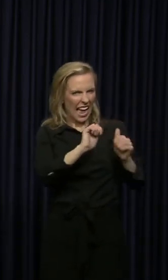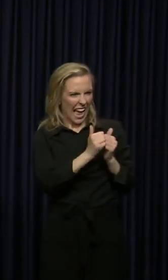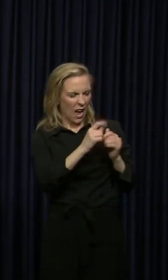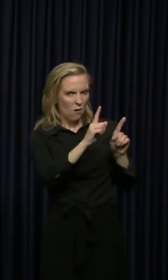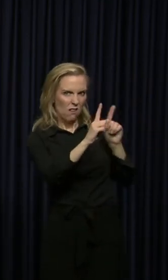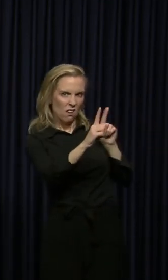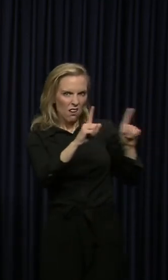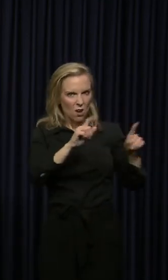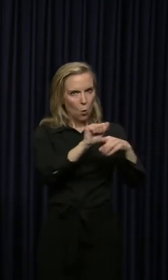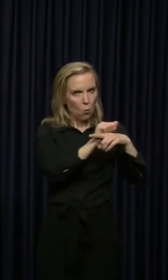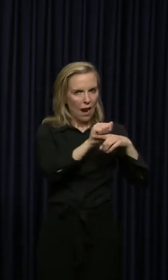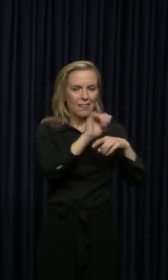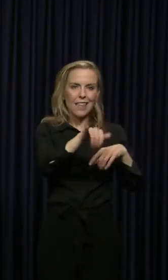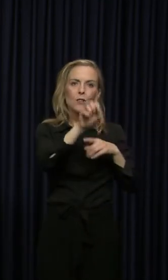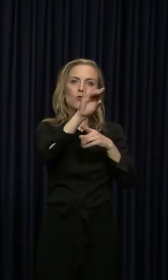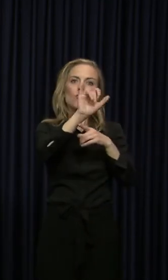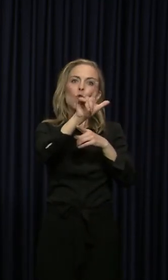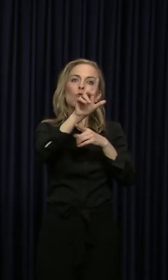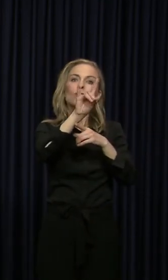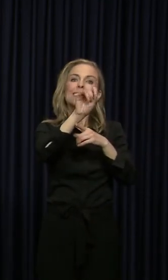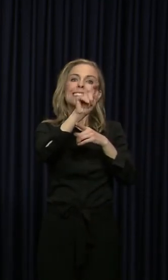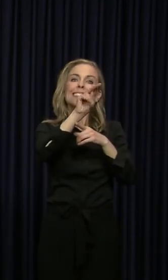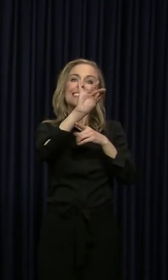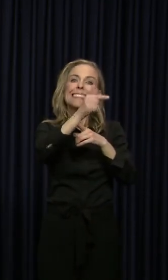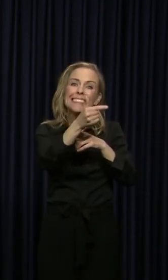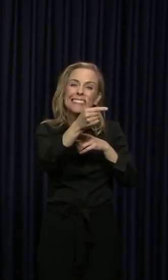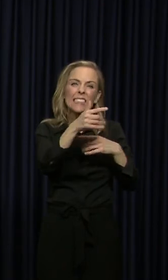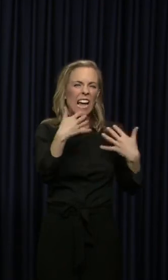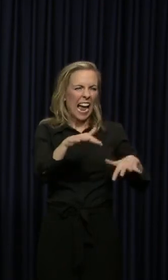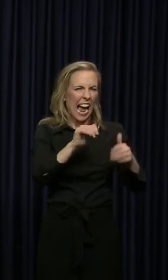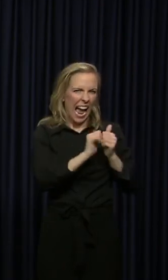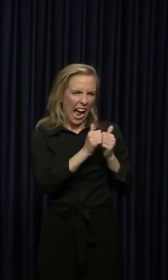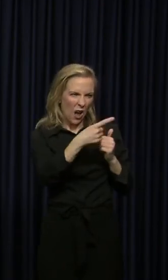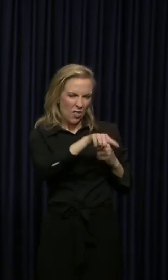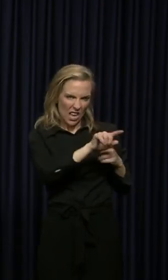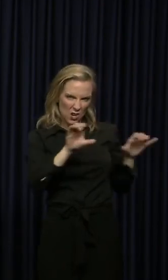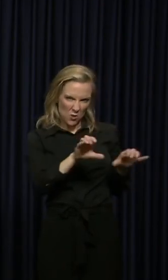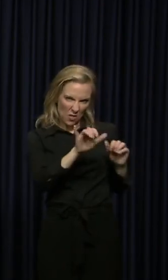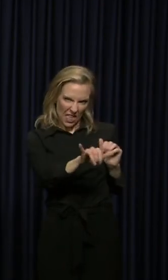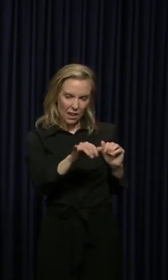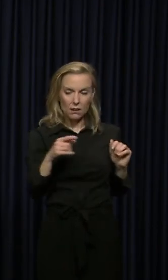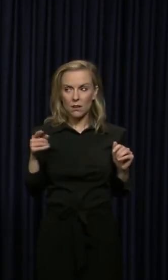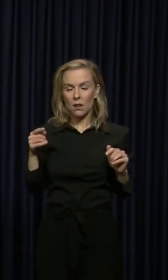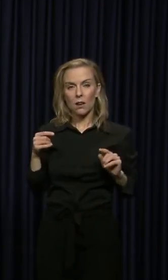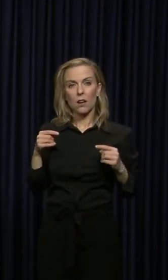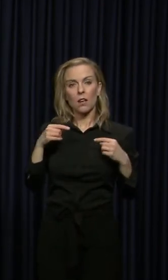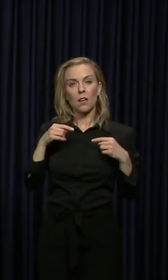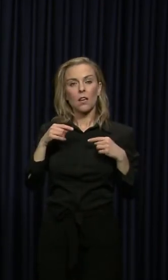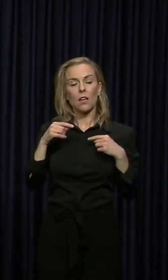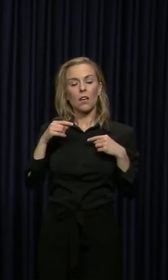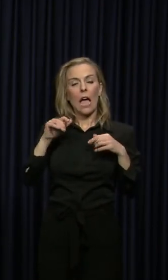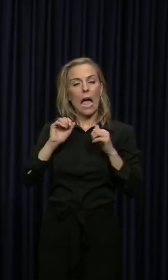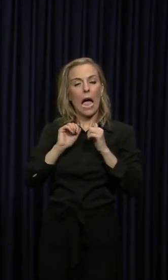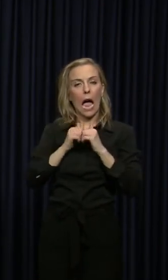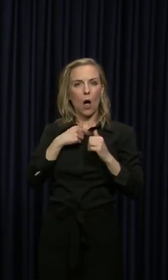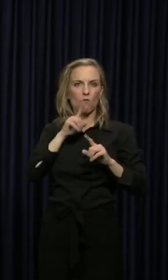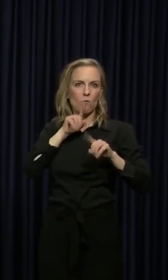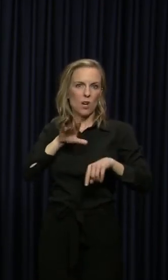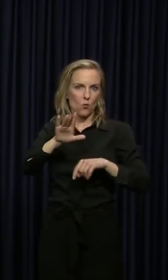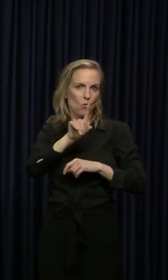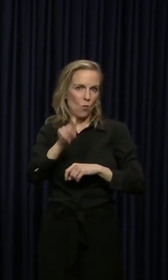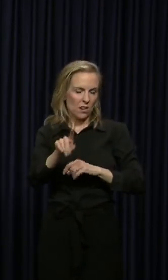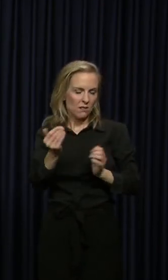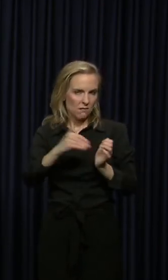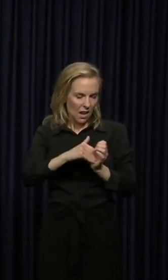So the question is, we've seen people flooding Lowe's and Home Depot today, and it's almost impossible to practice social distancing in there.